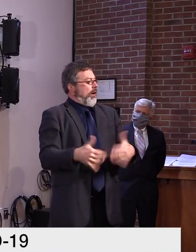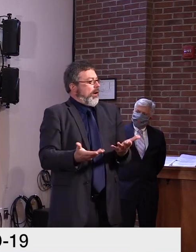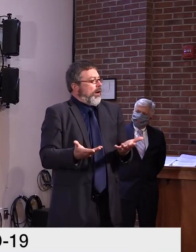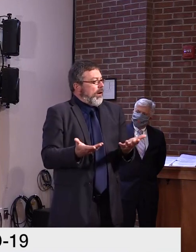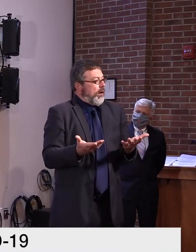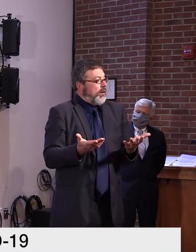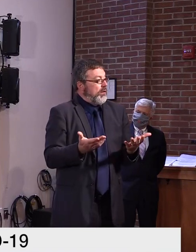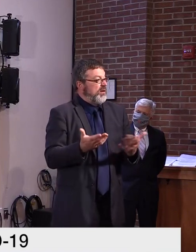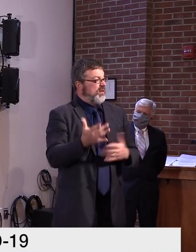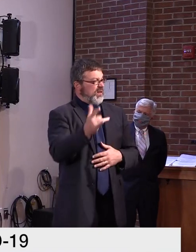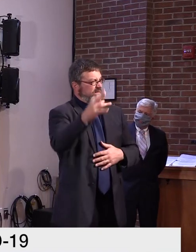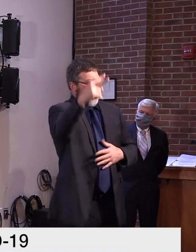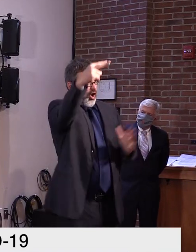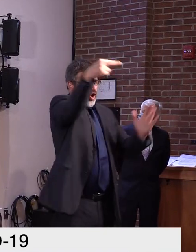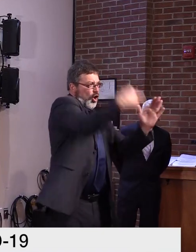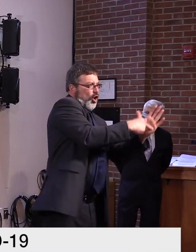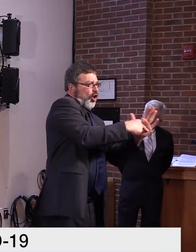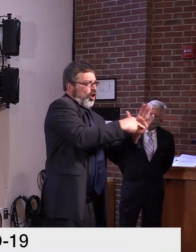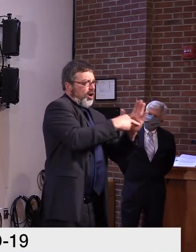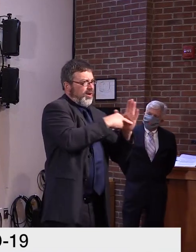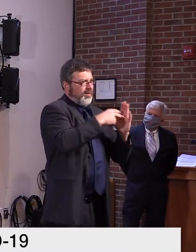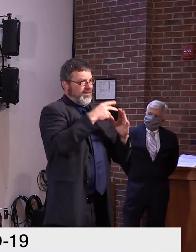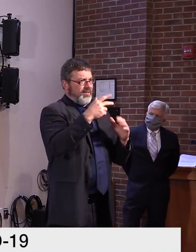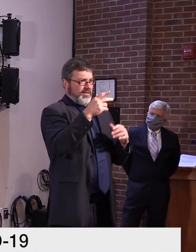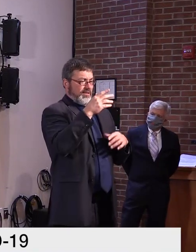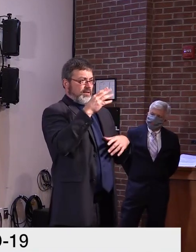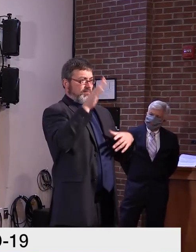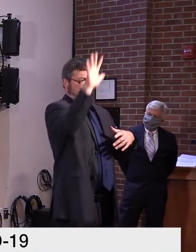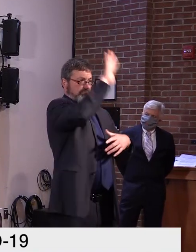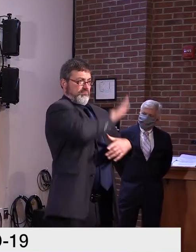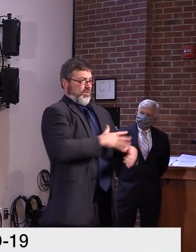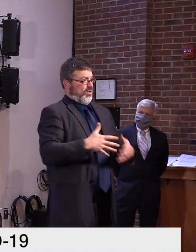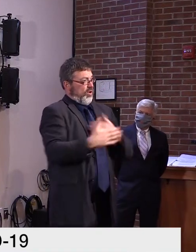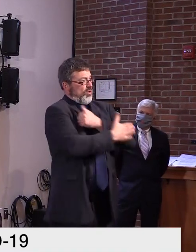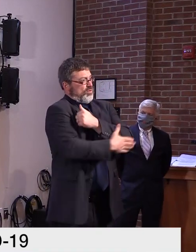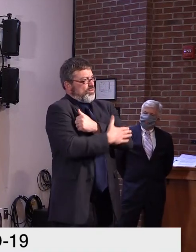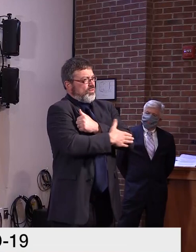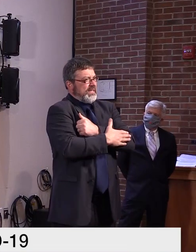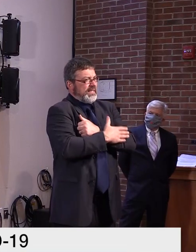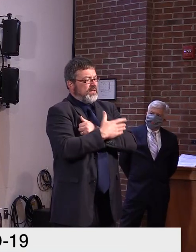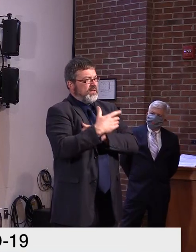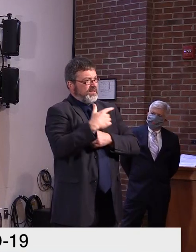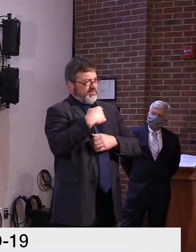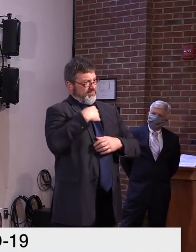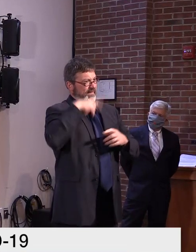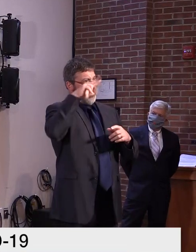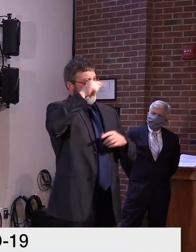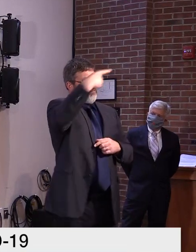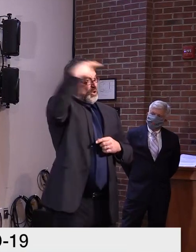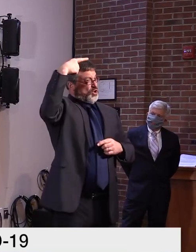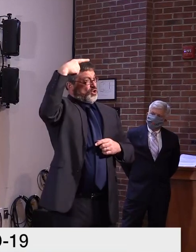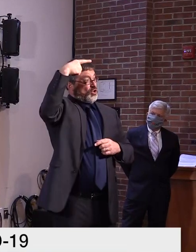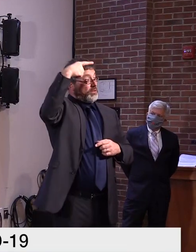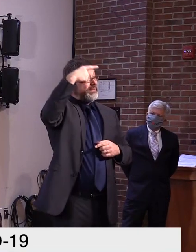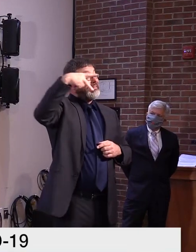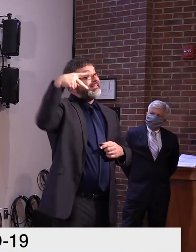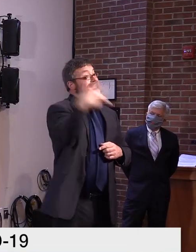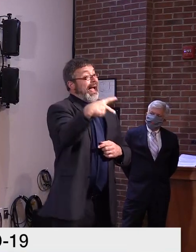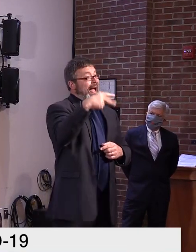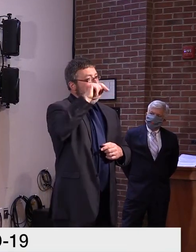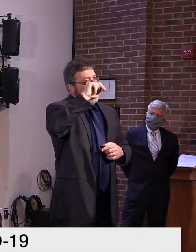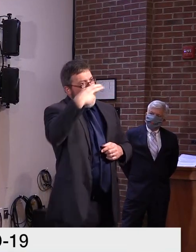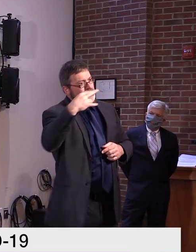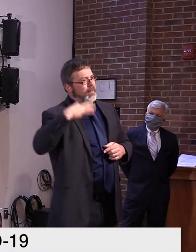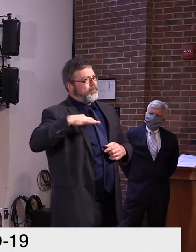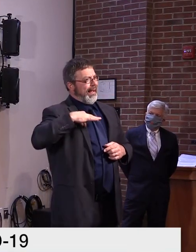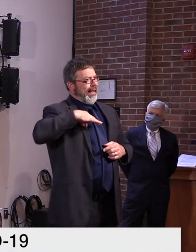These are states that are doing pretty well right now, as you saw by the map. when we look at that same